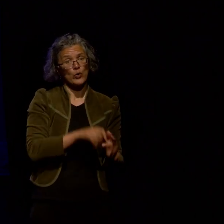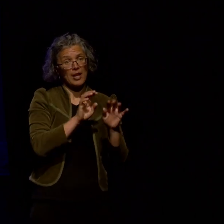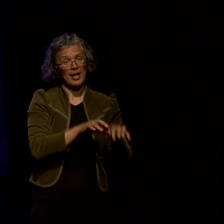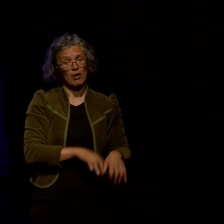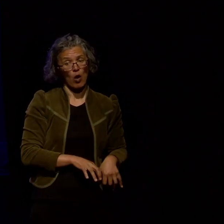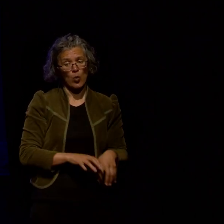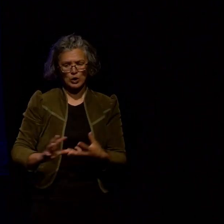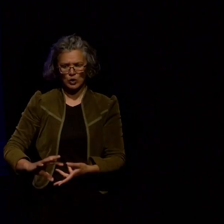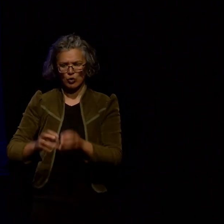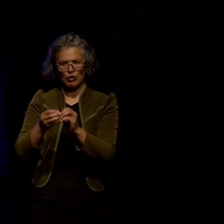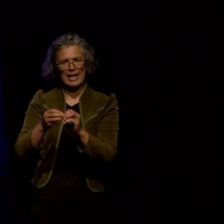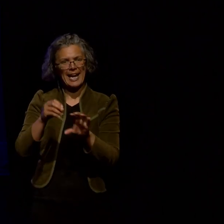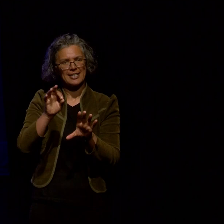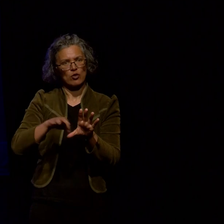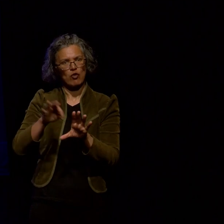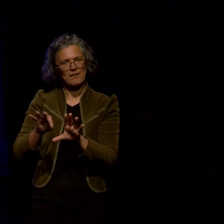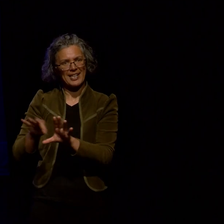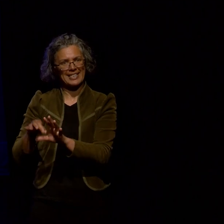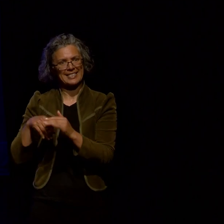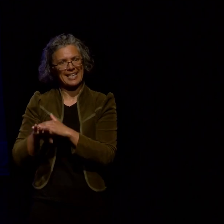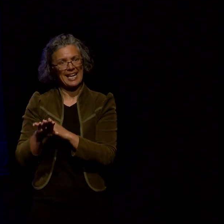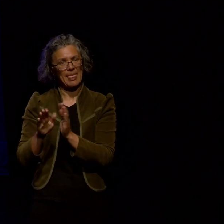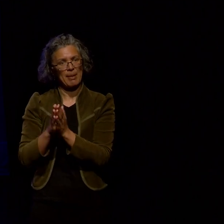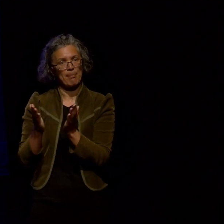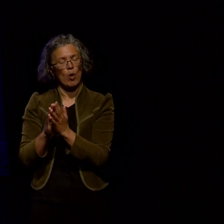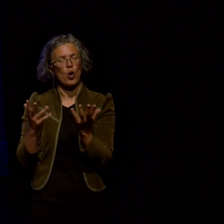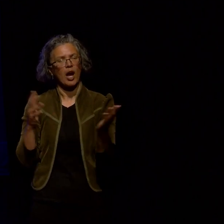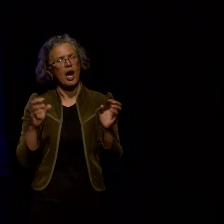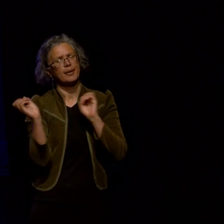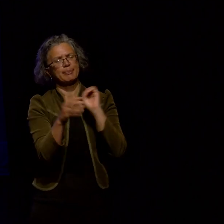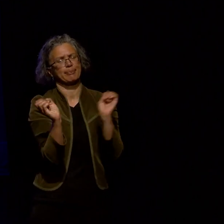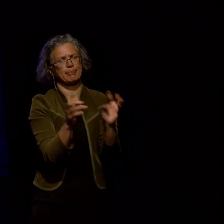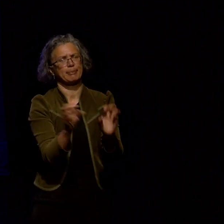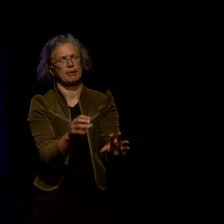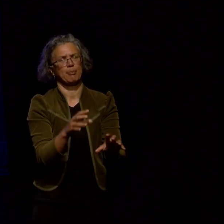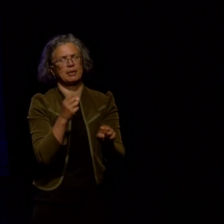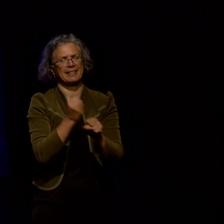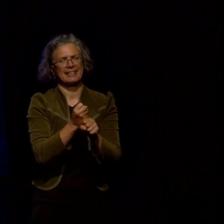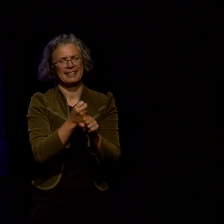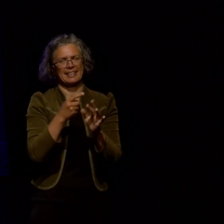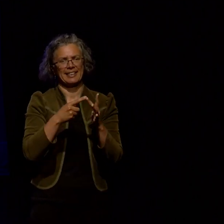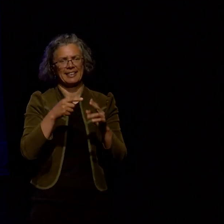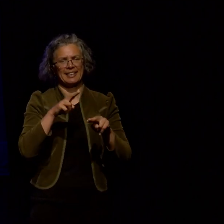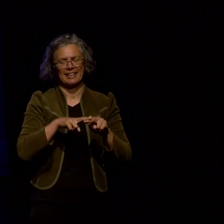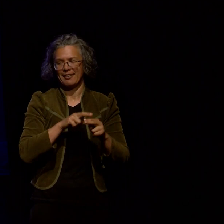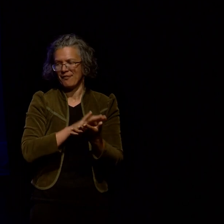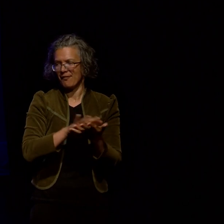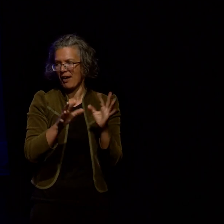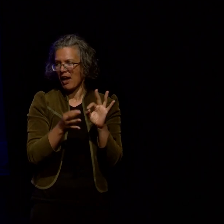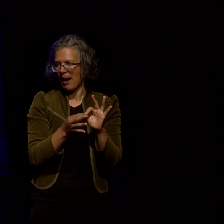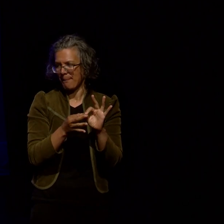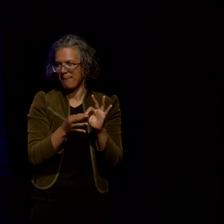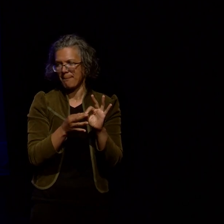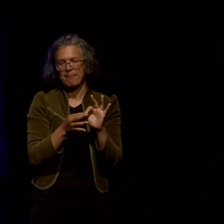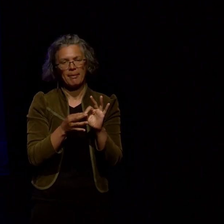create the graphics that appear in the book on a GitHub repository so if anyone is of technical bent